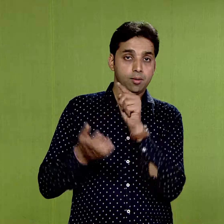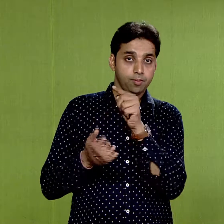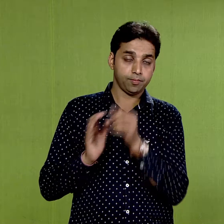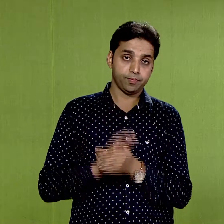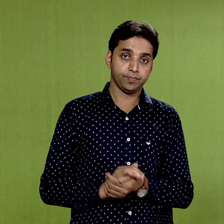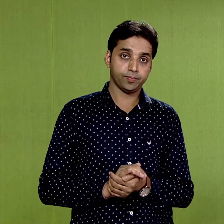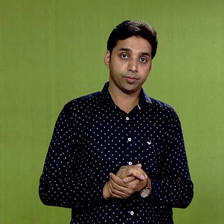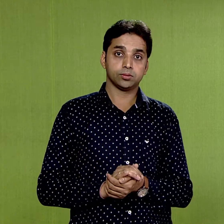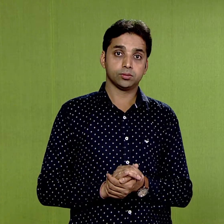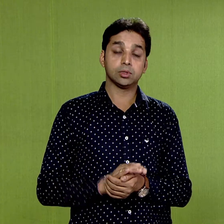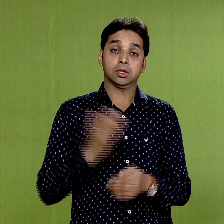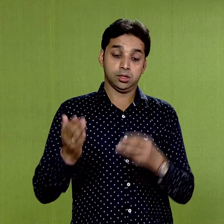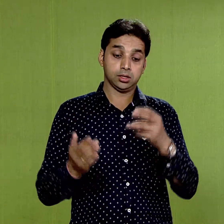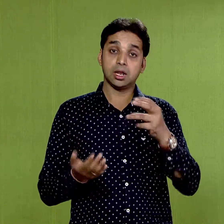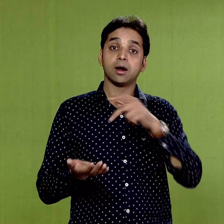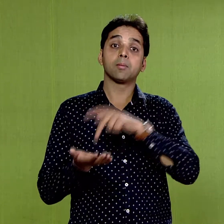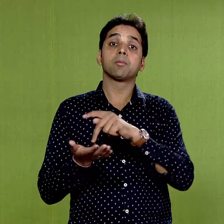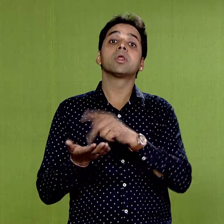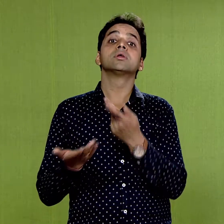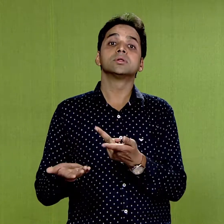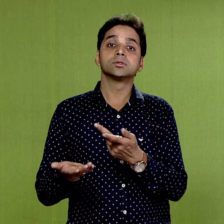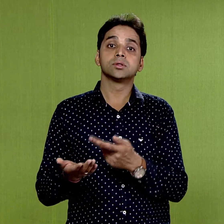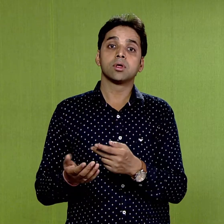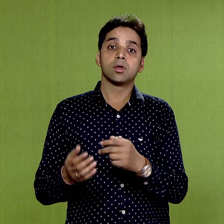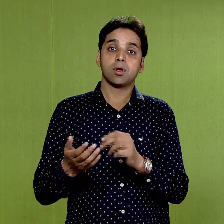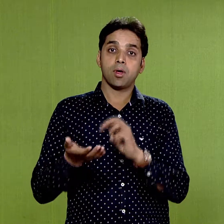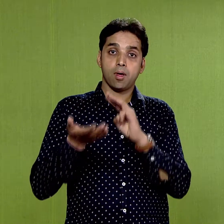the third place is Malaya Dipatti.